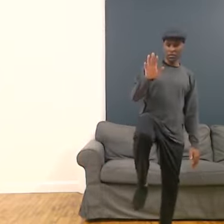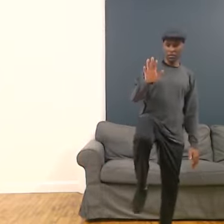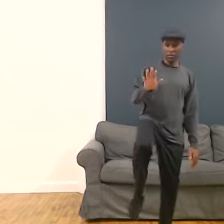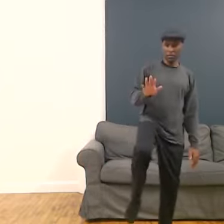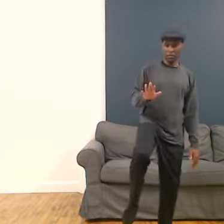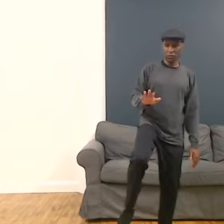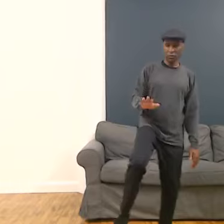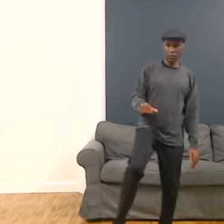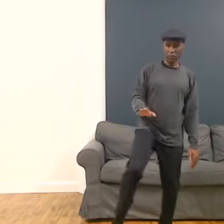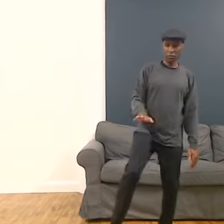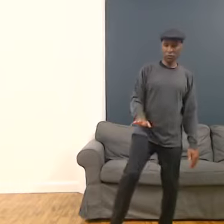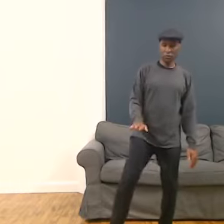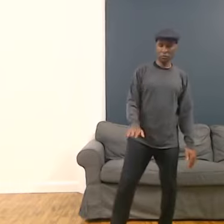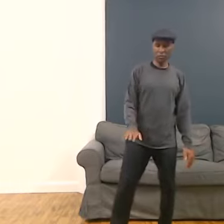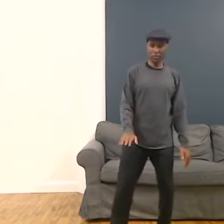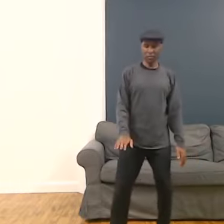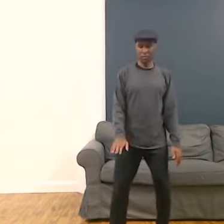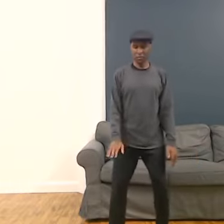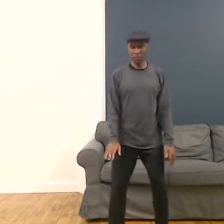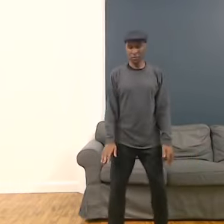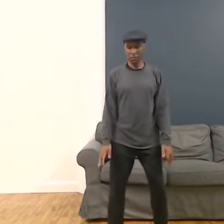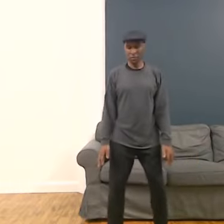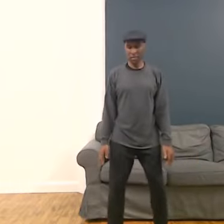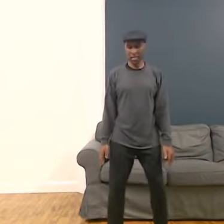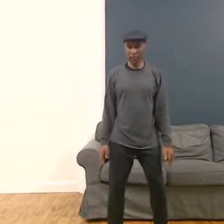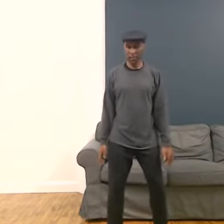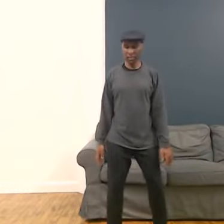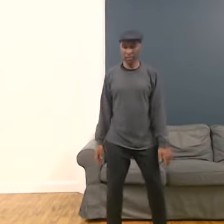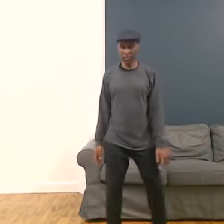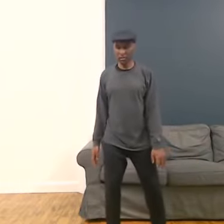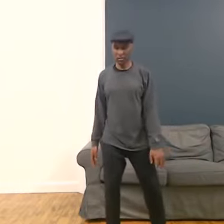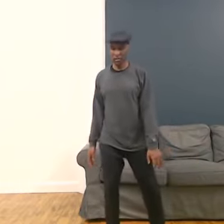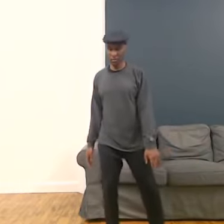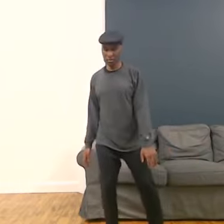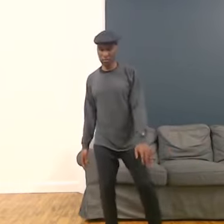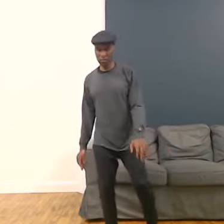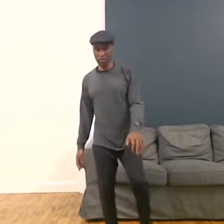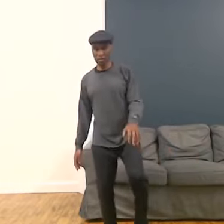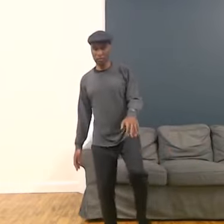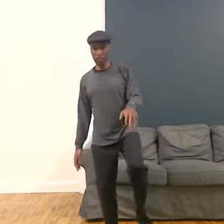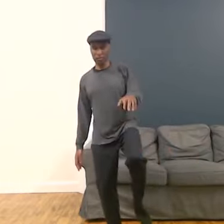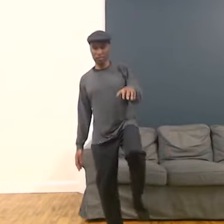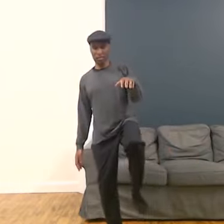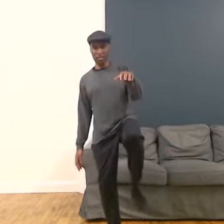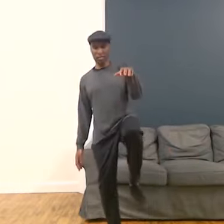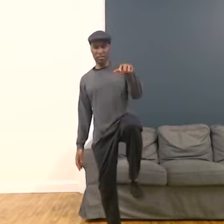Let's do two more repetitions, one over half of each arm side.